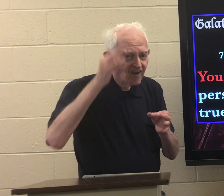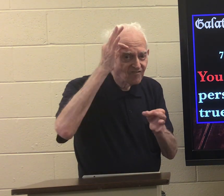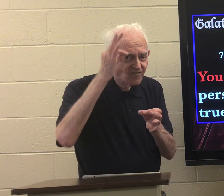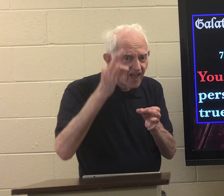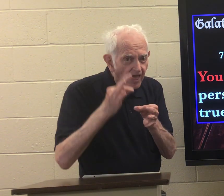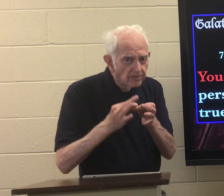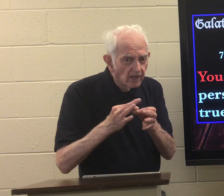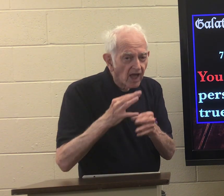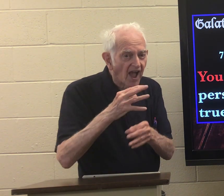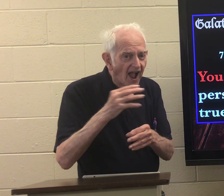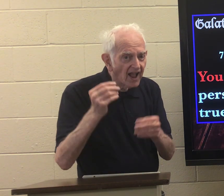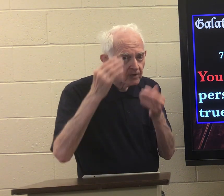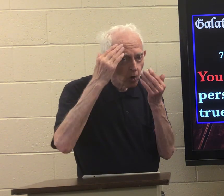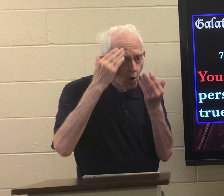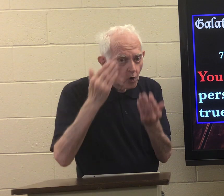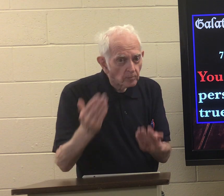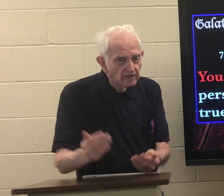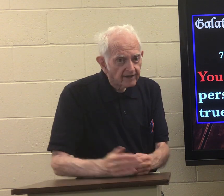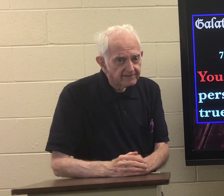you must have faith and obey